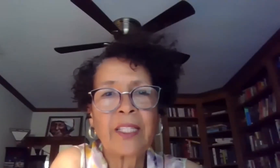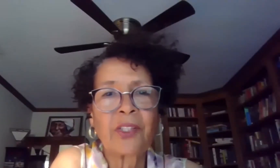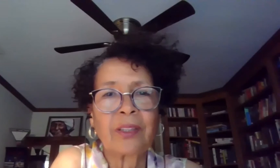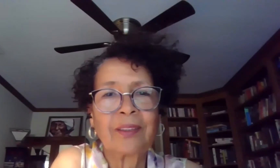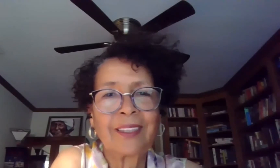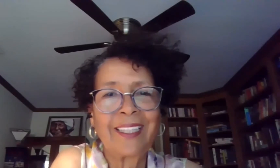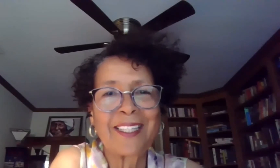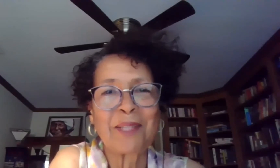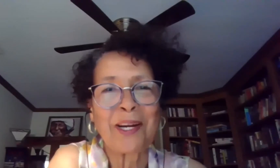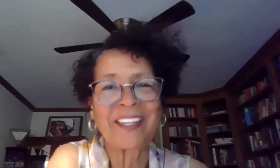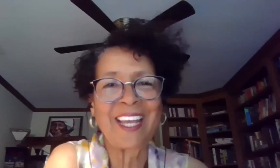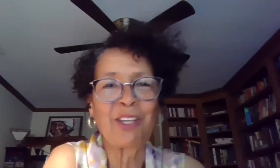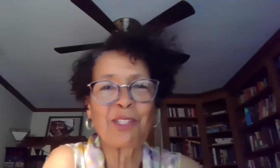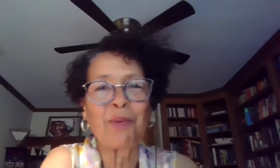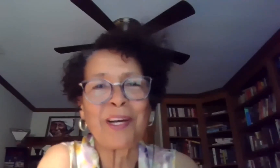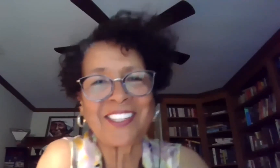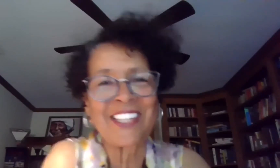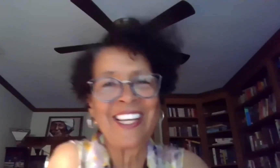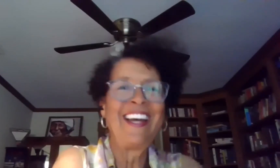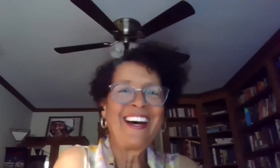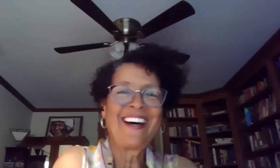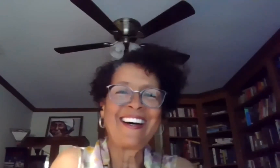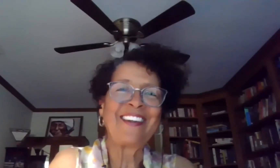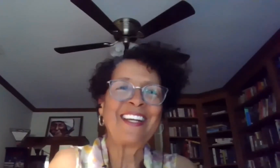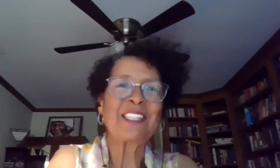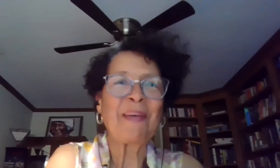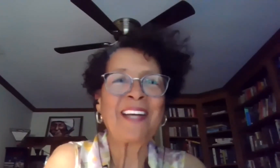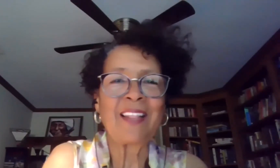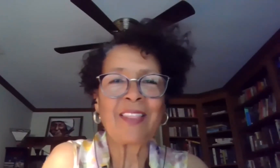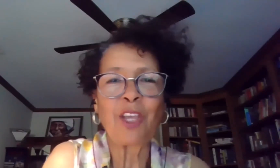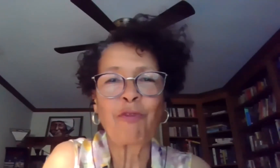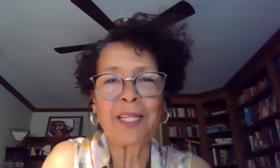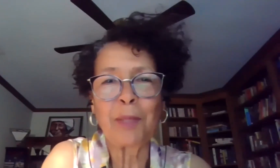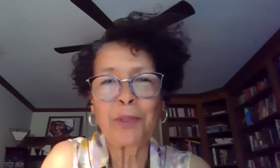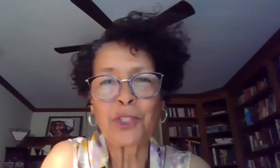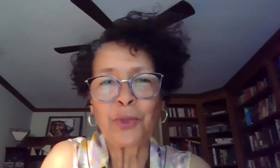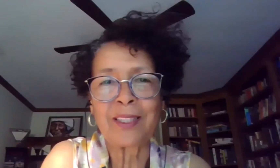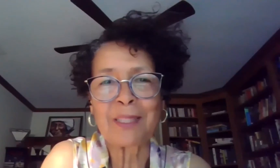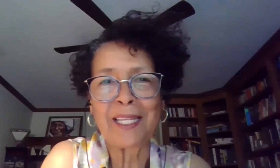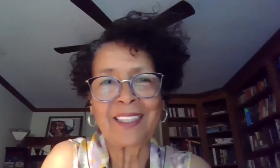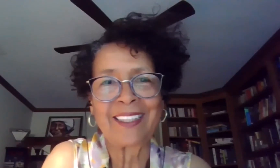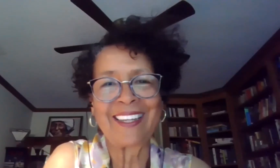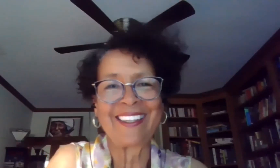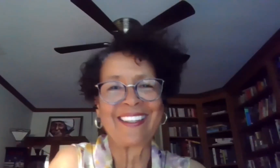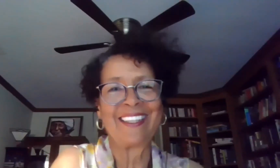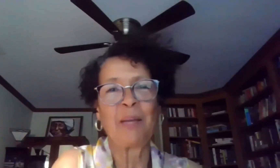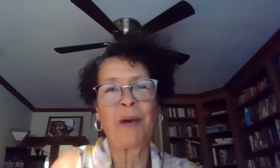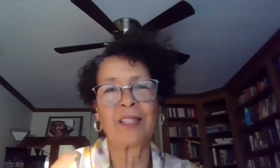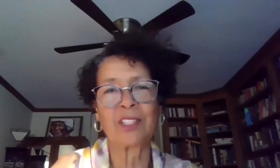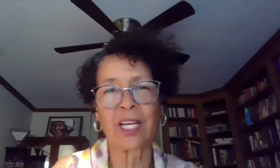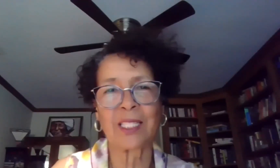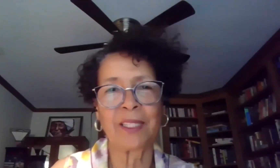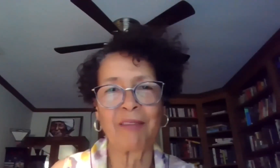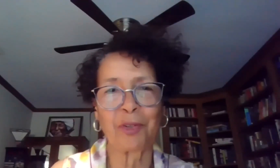Good answer. Good answer, Mark. Thank you so much. Uh, our next panel, and thank you for letting me put you on the spot like that. I, I